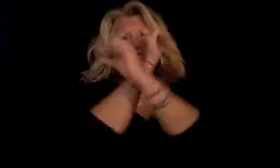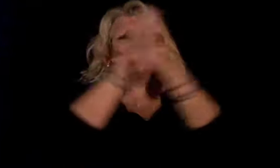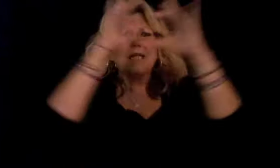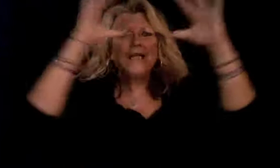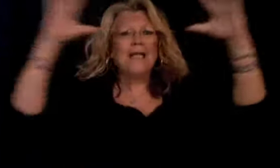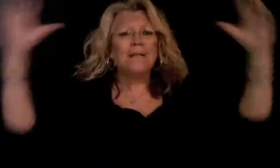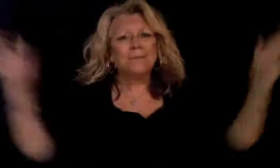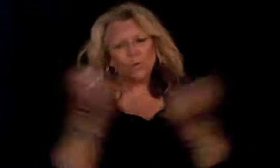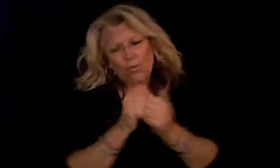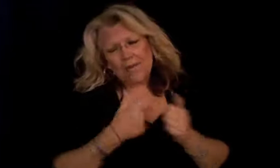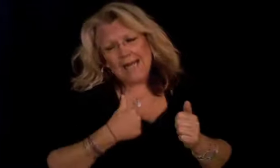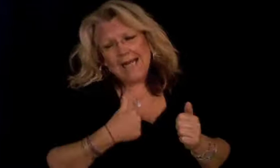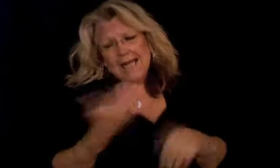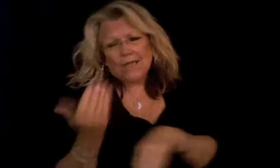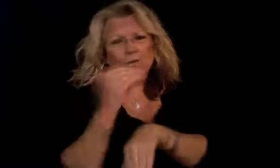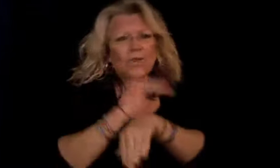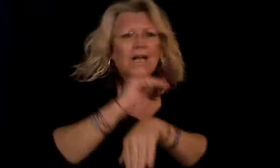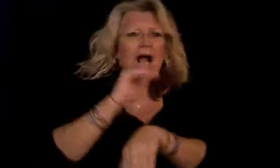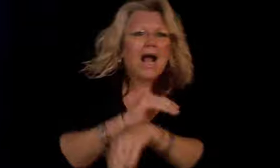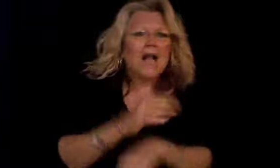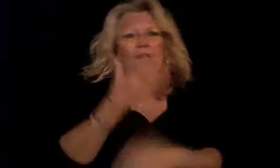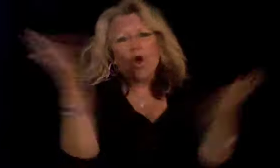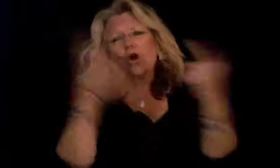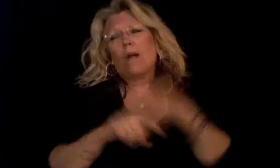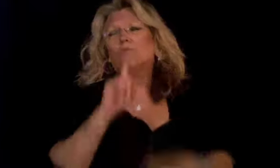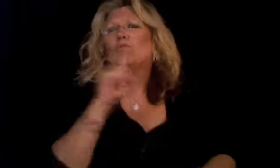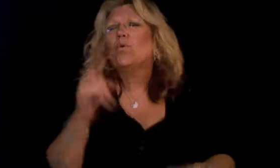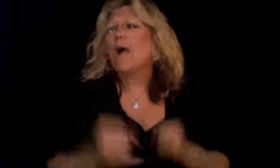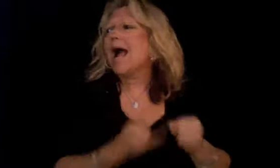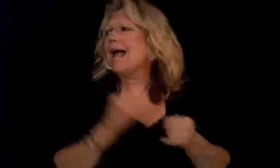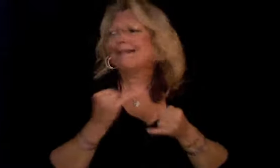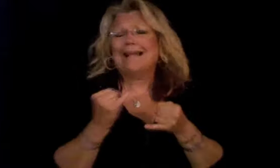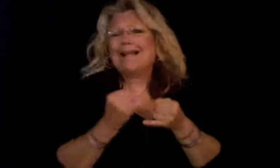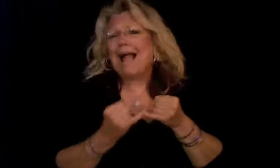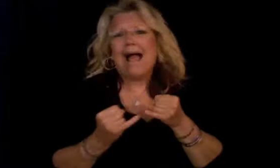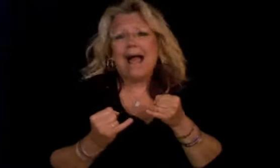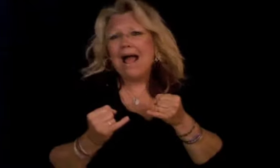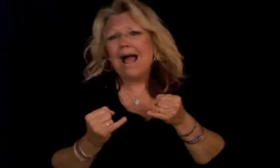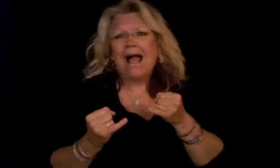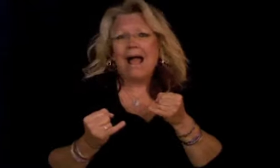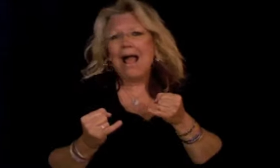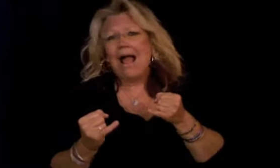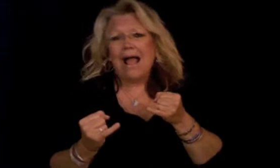dreams to me tonight They'll come true in the end